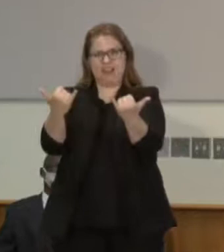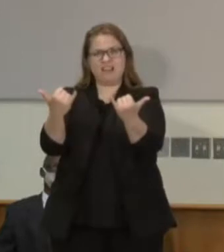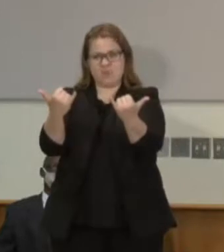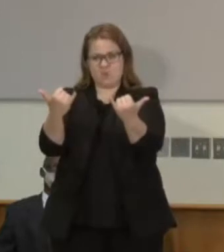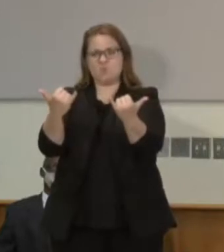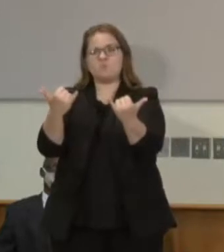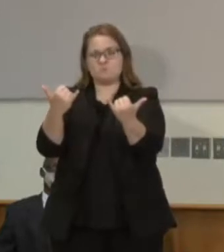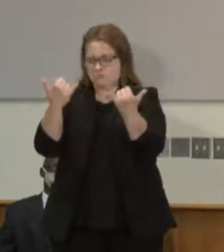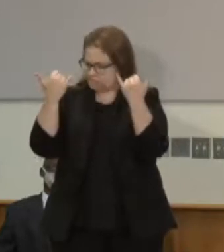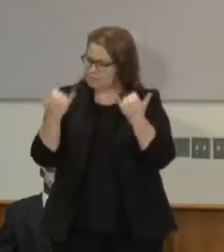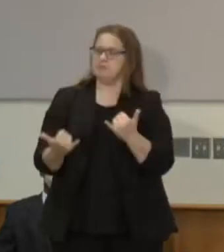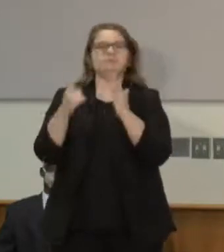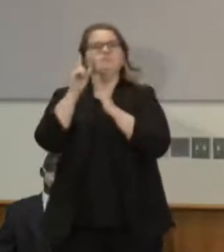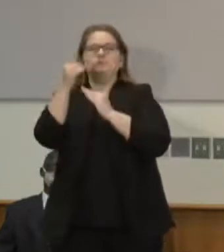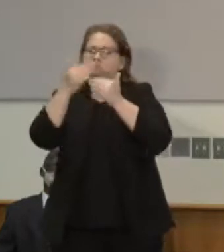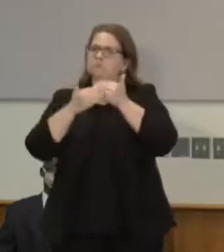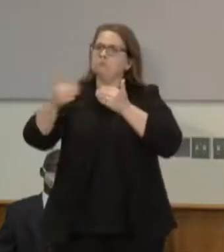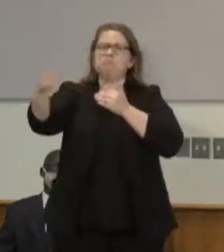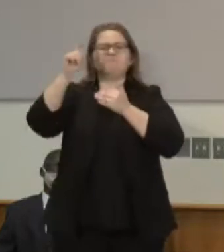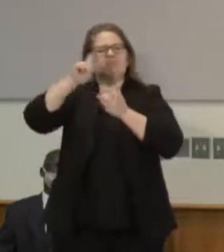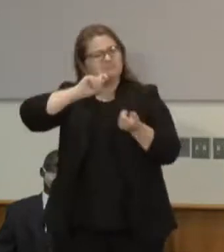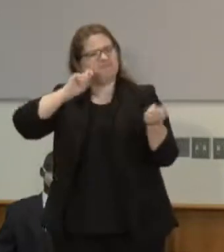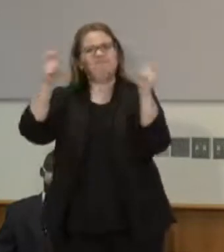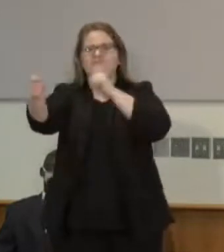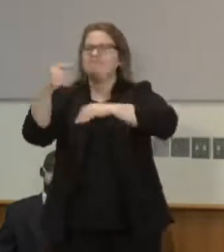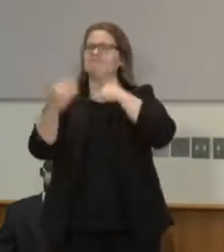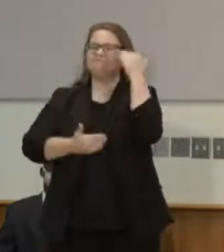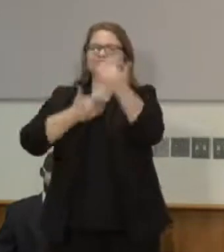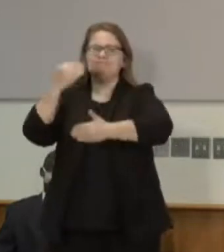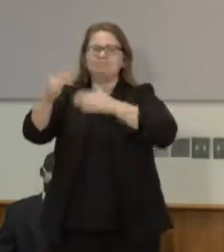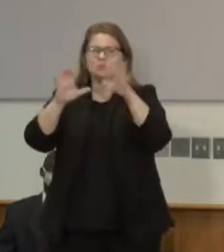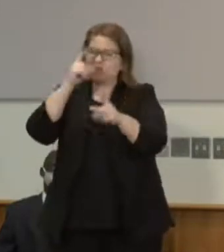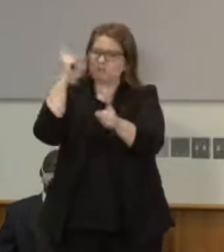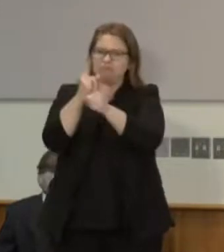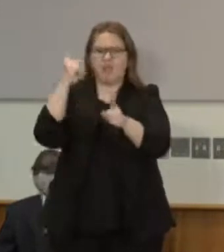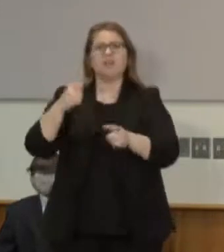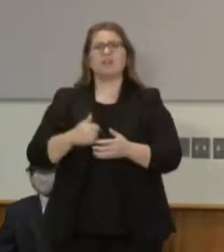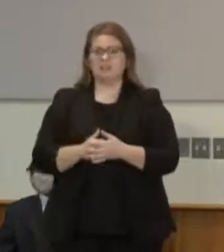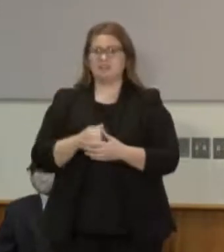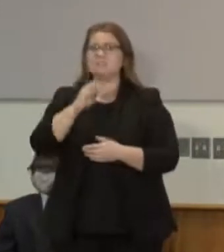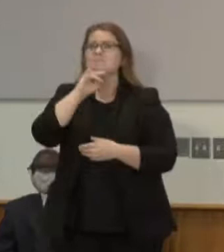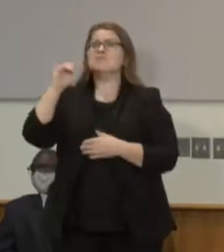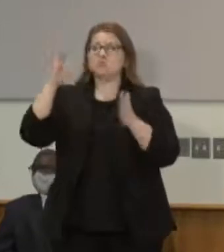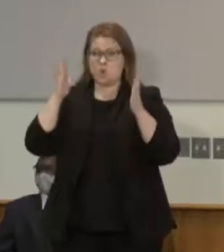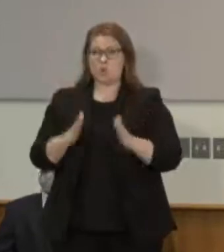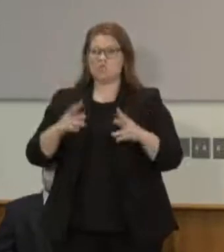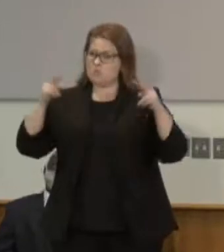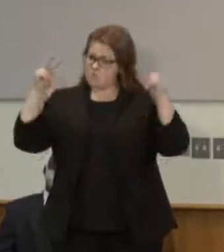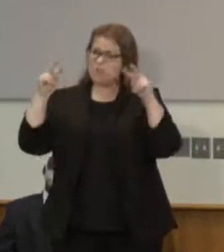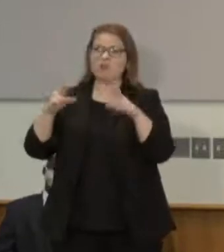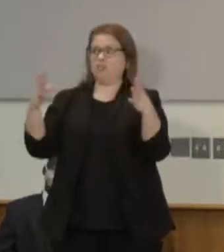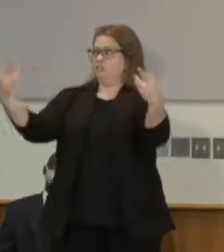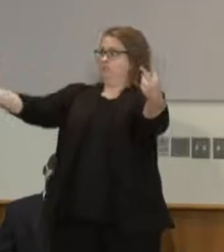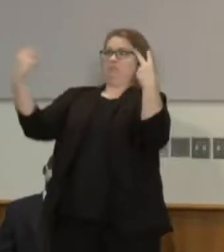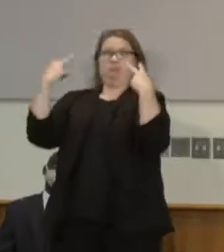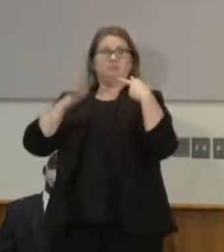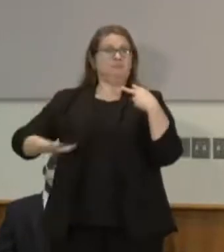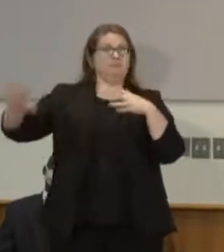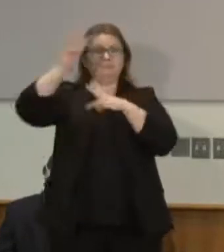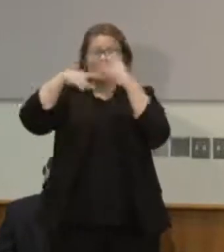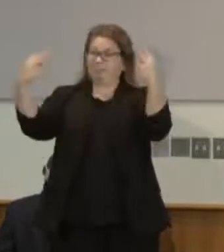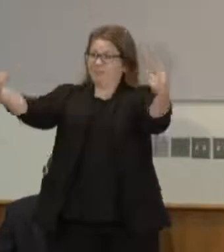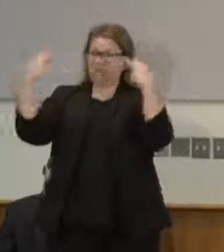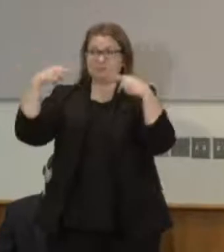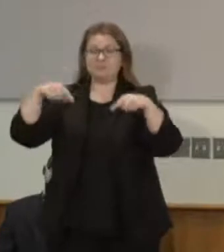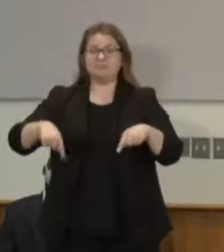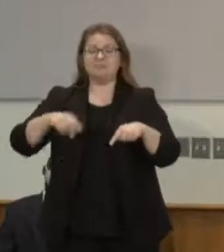we have to get things right Minnesotans are watching the world is watching us so we have to make